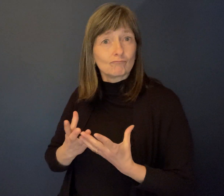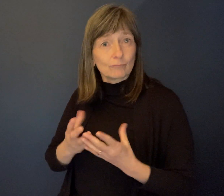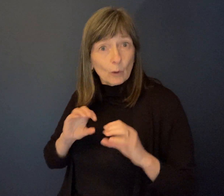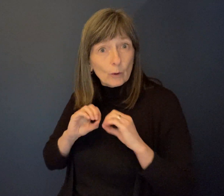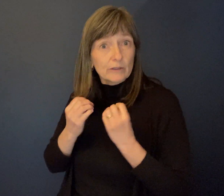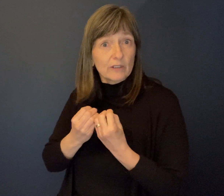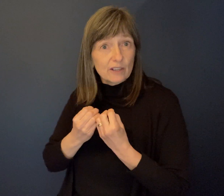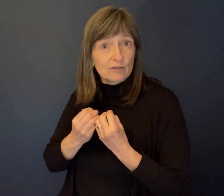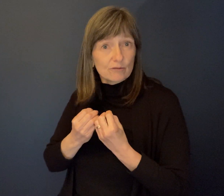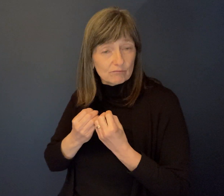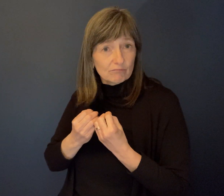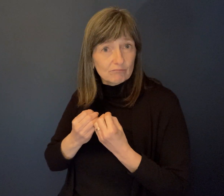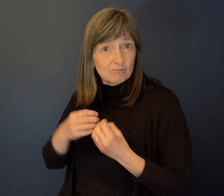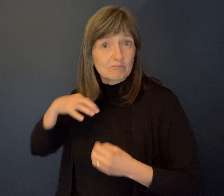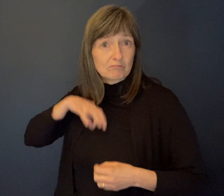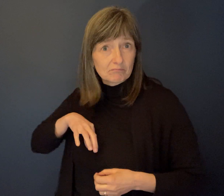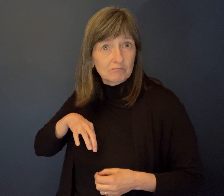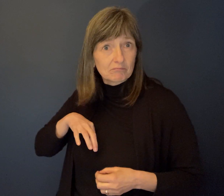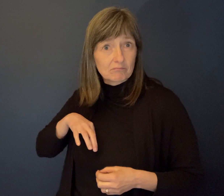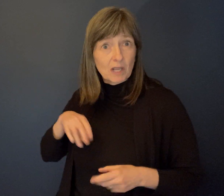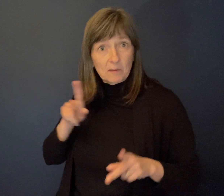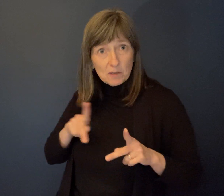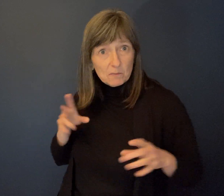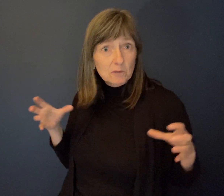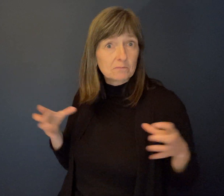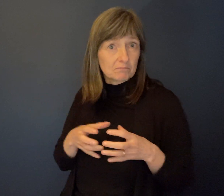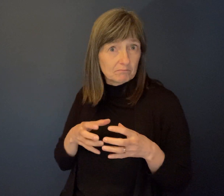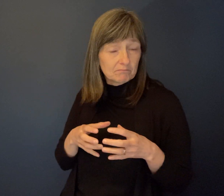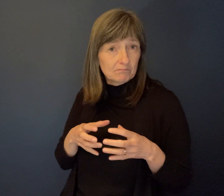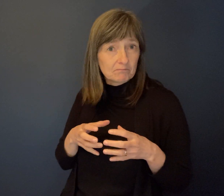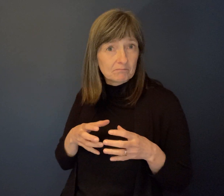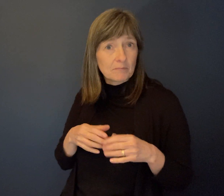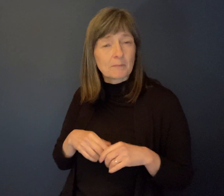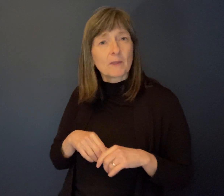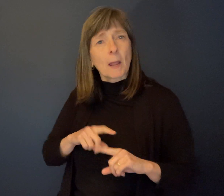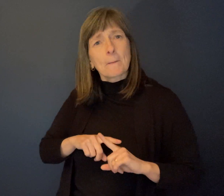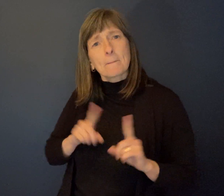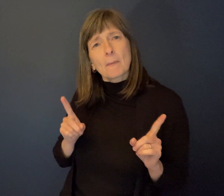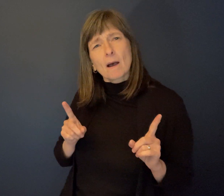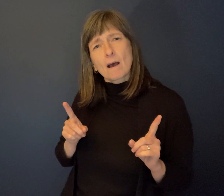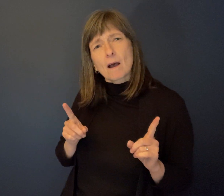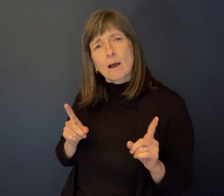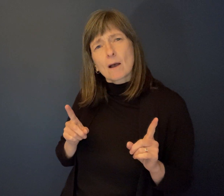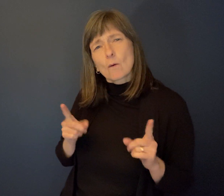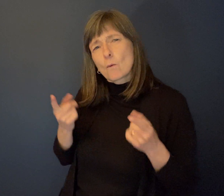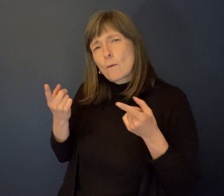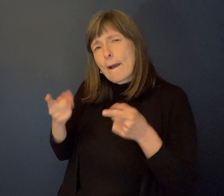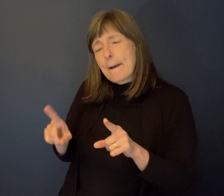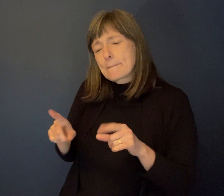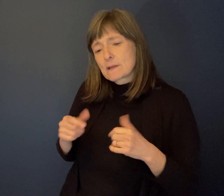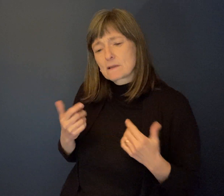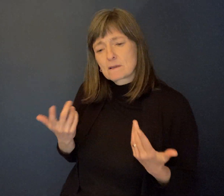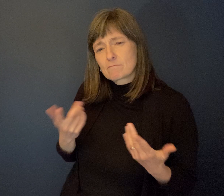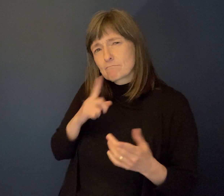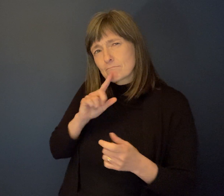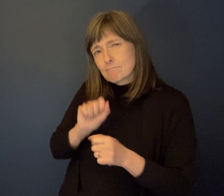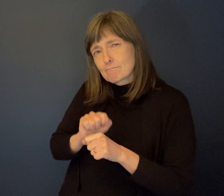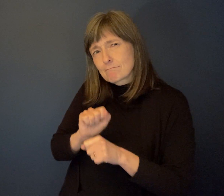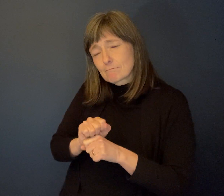and people have come together, but what is actually happening? I mean, are we, are we seeing